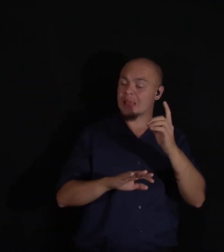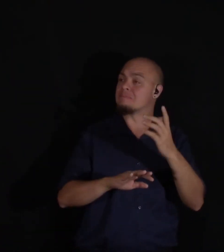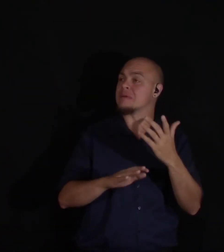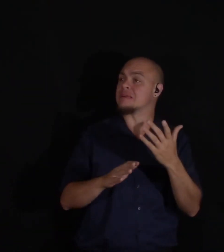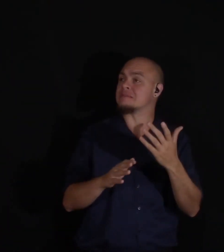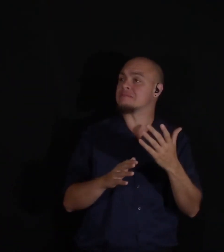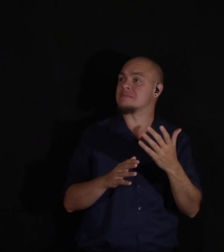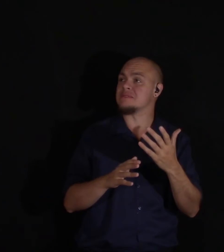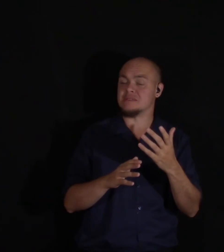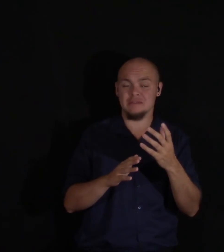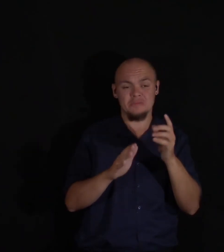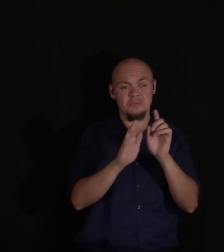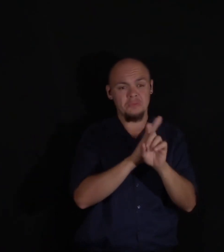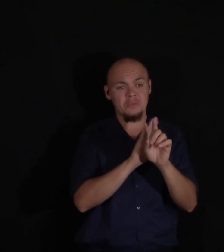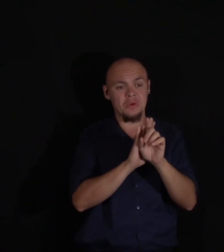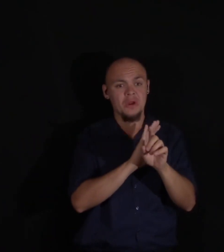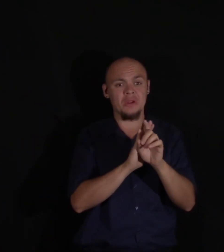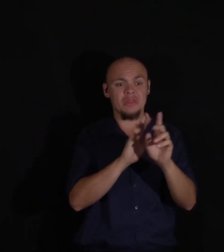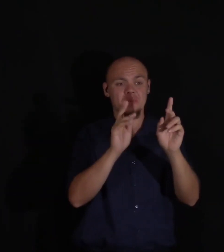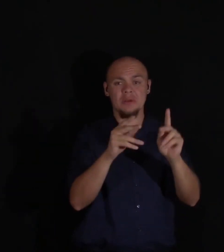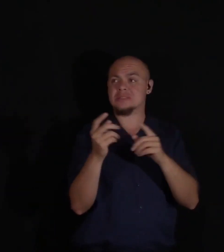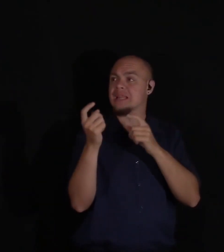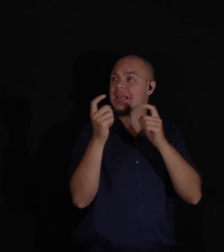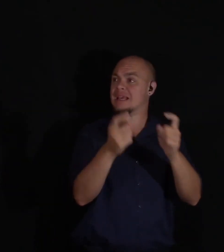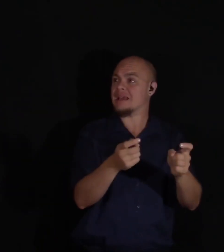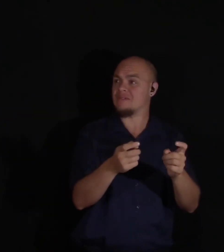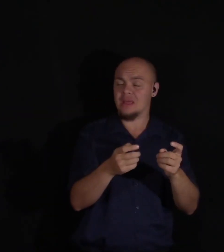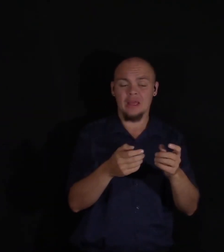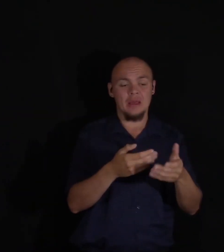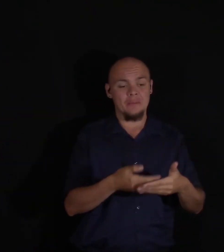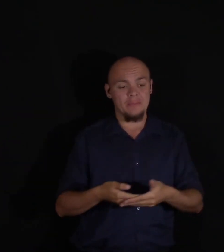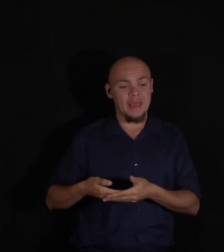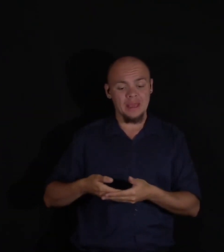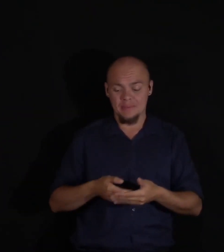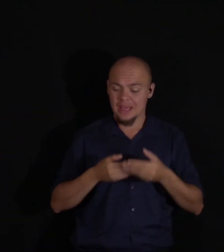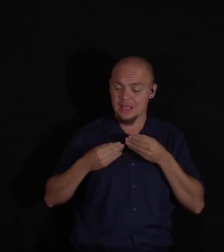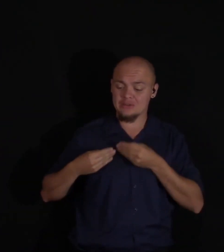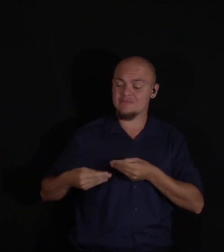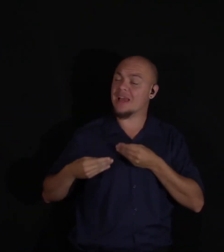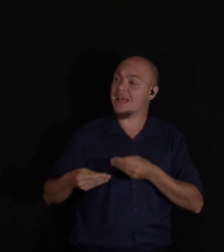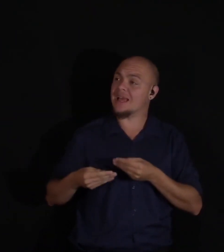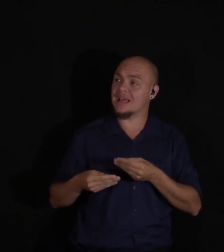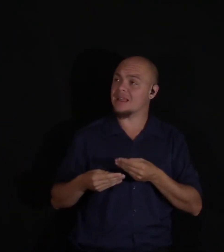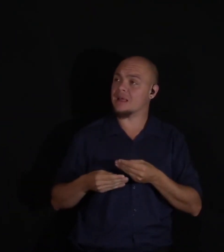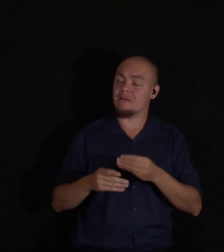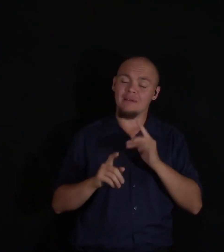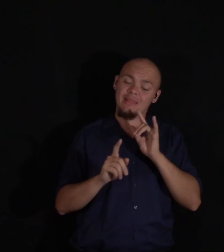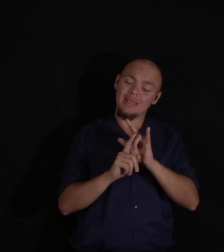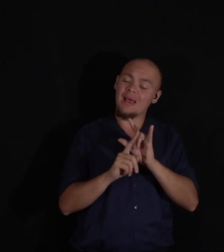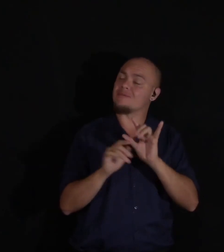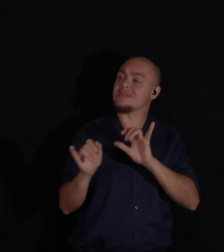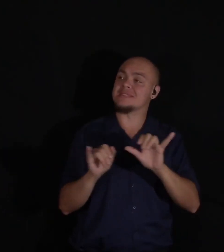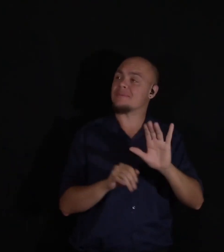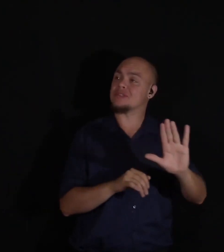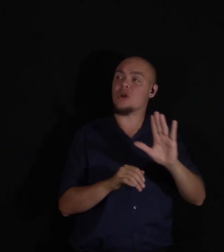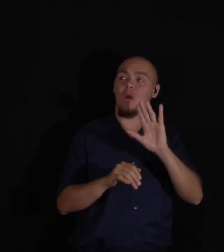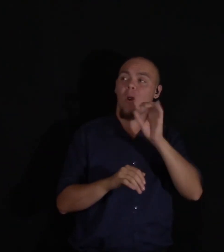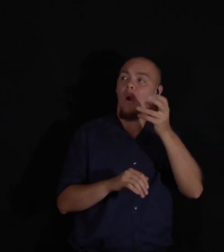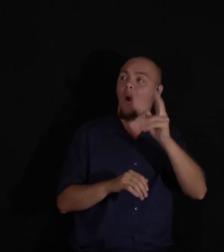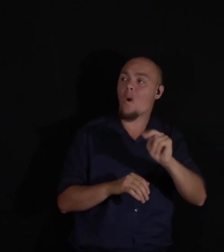friend—a child whom she had nursed from its birth, and appeared to love as if it had been her own. I could not consent